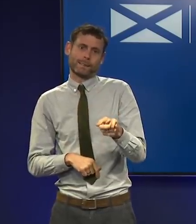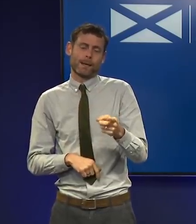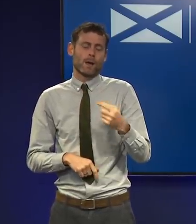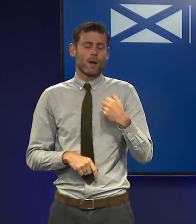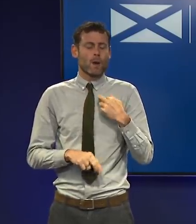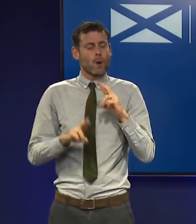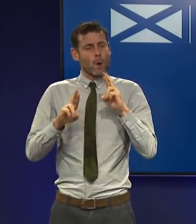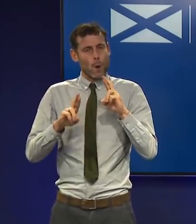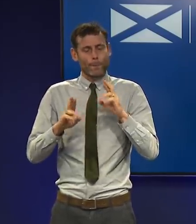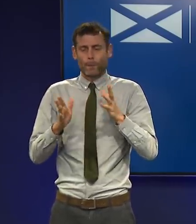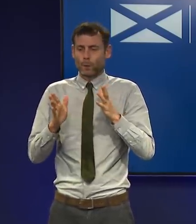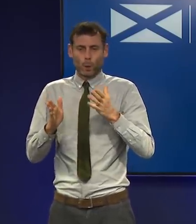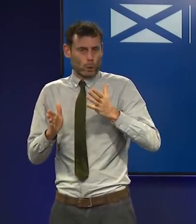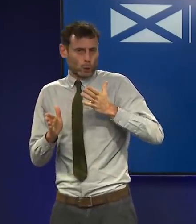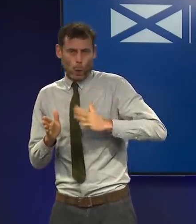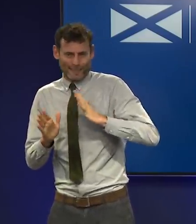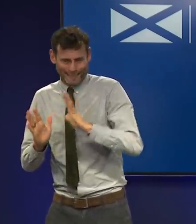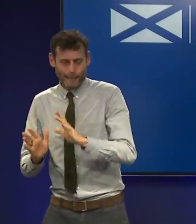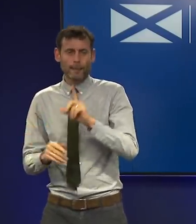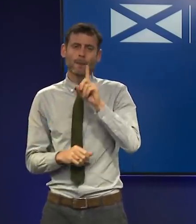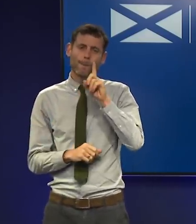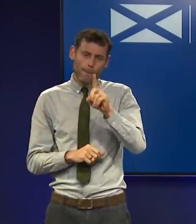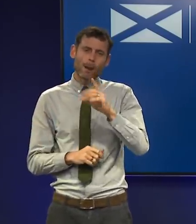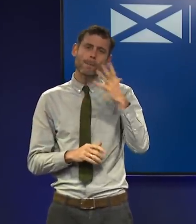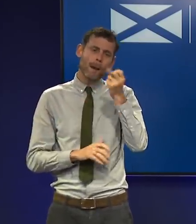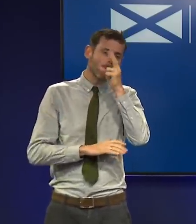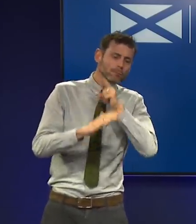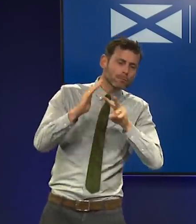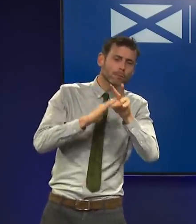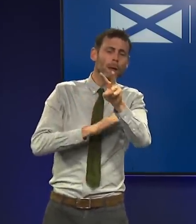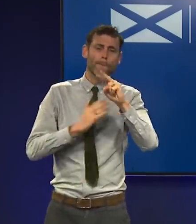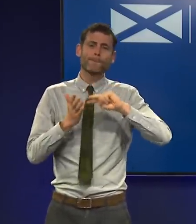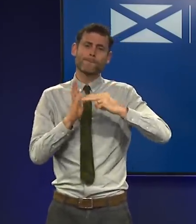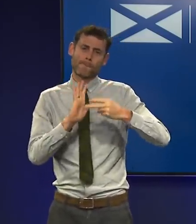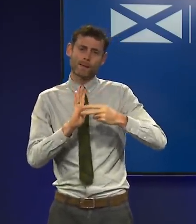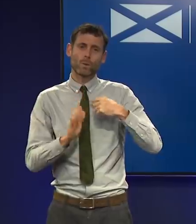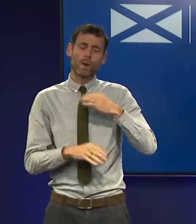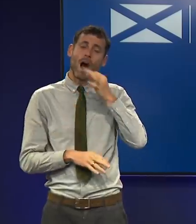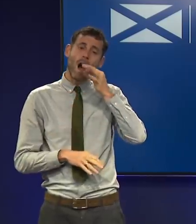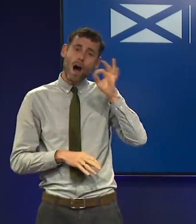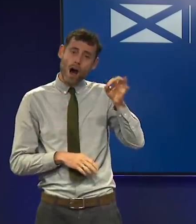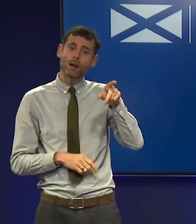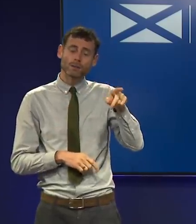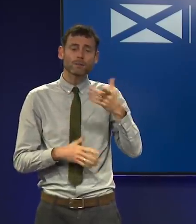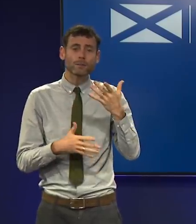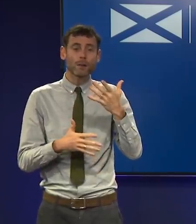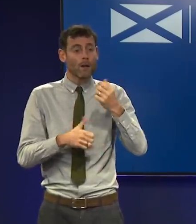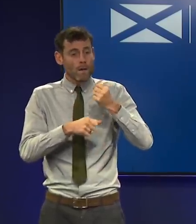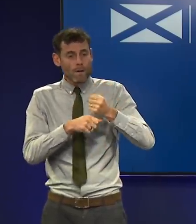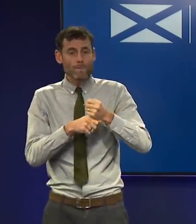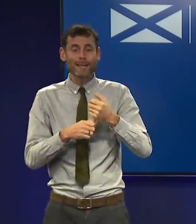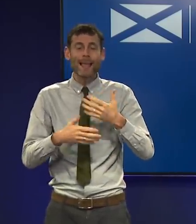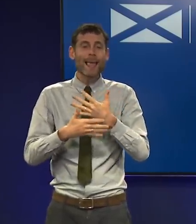be necessary, but it is prudent to plan ahead. And so we have also sought confirmation that should any further protections be